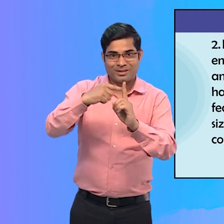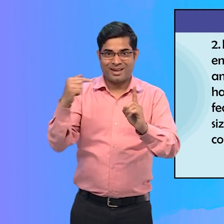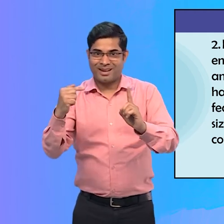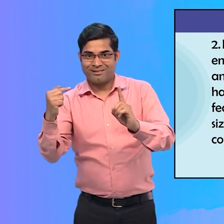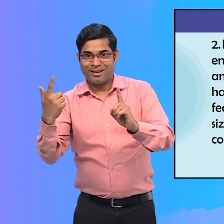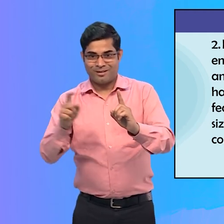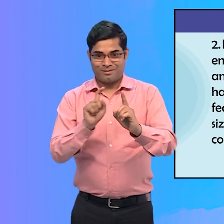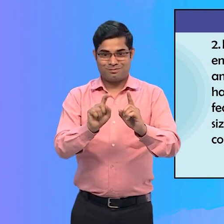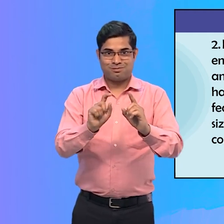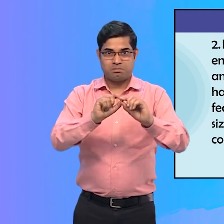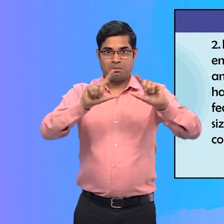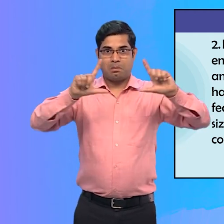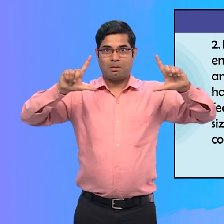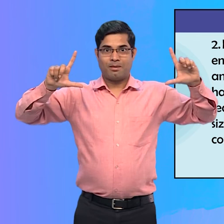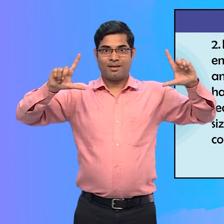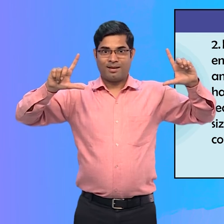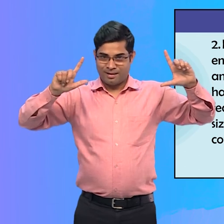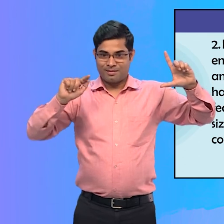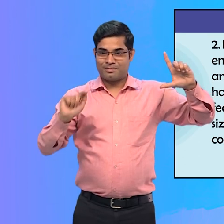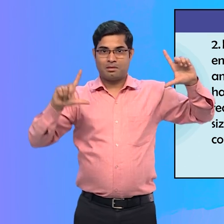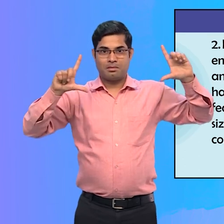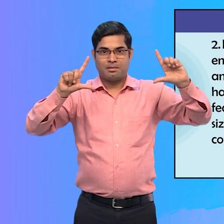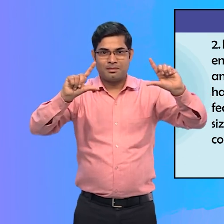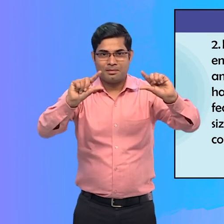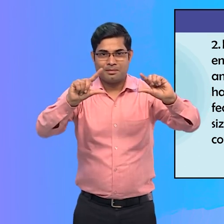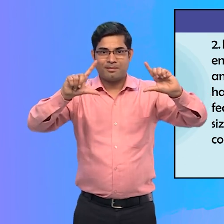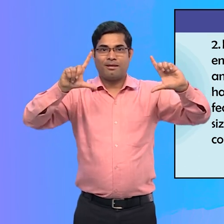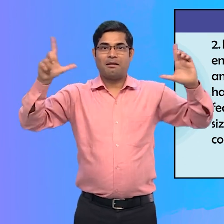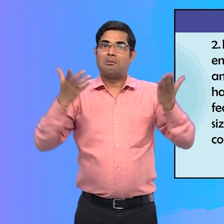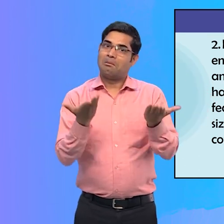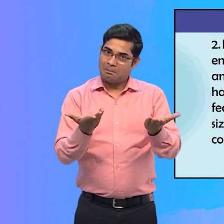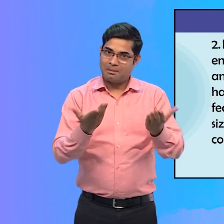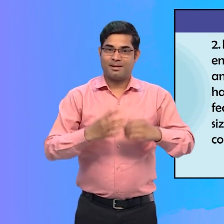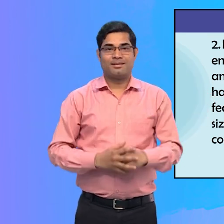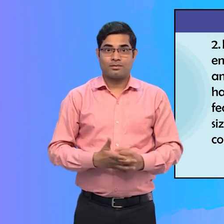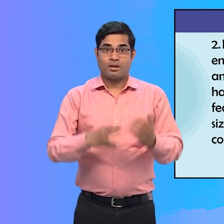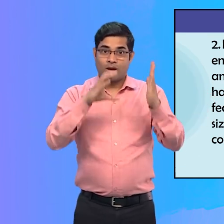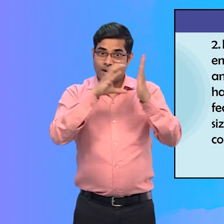decrease the size of the text, image